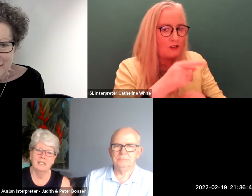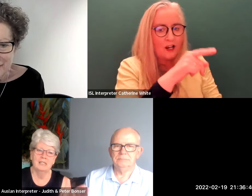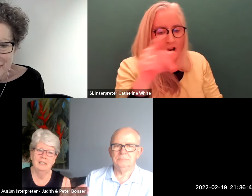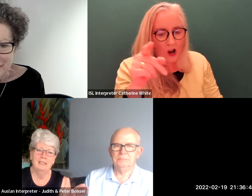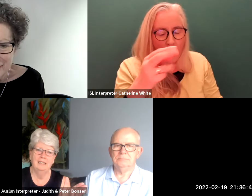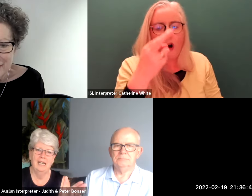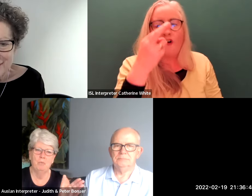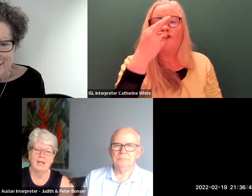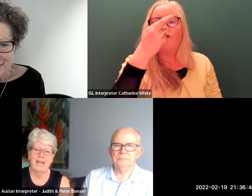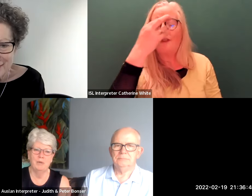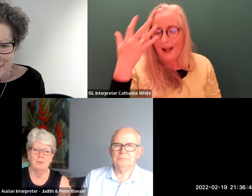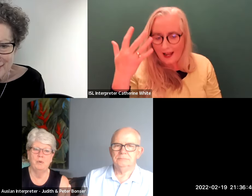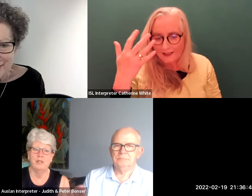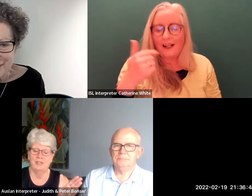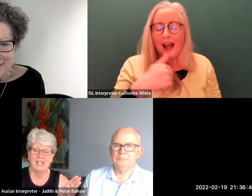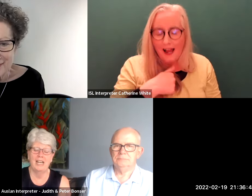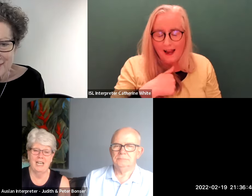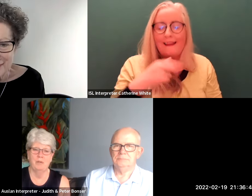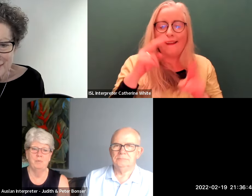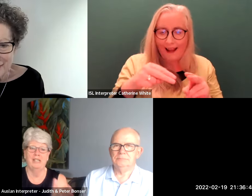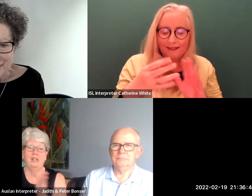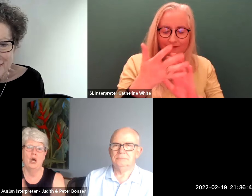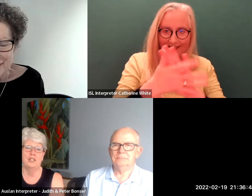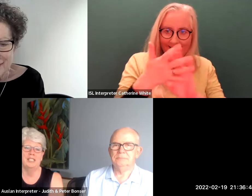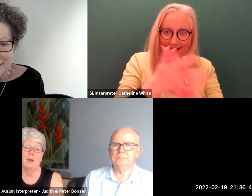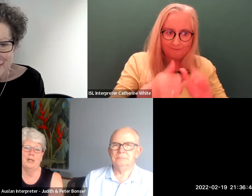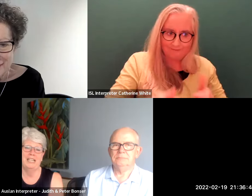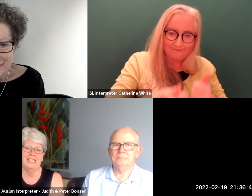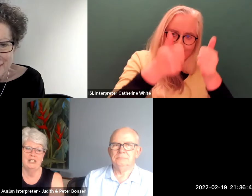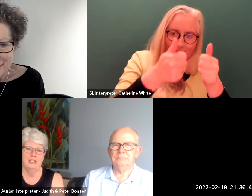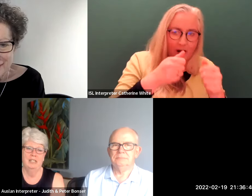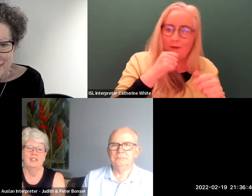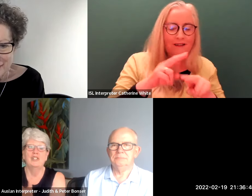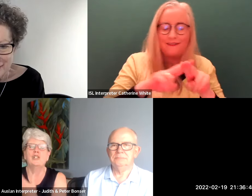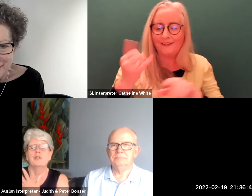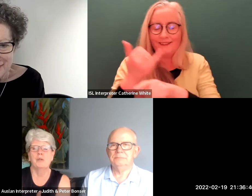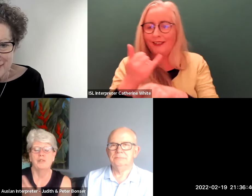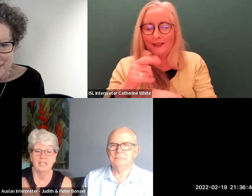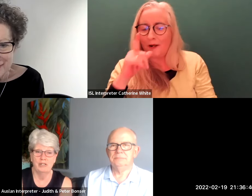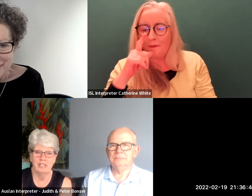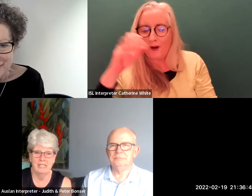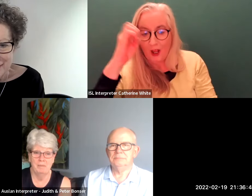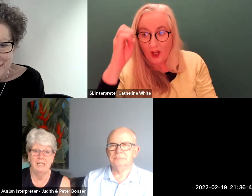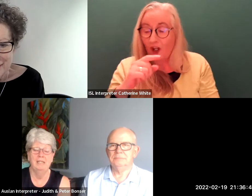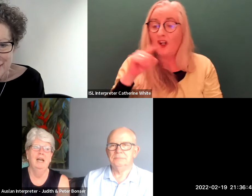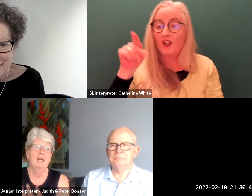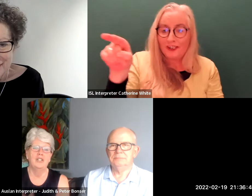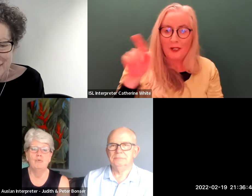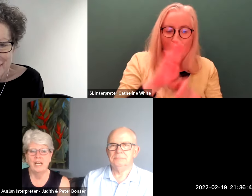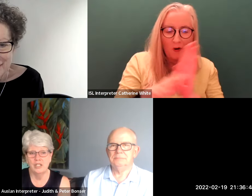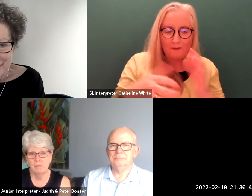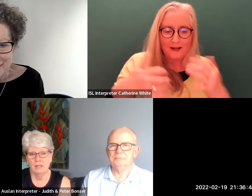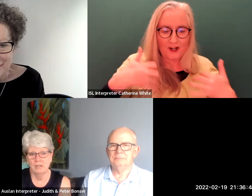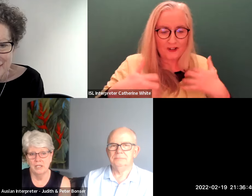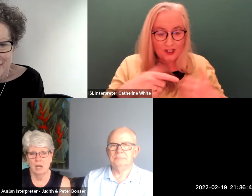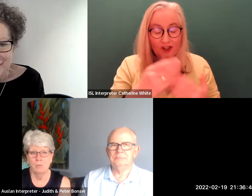affluent in one language which is sign language but not in spoken english so she took a personal interest in me she